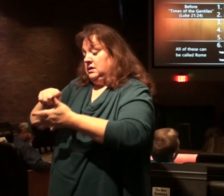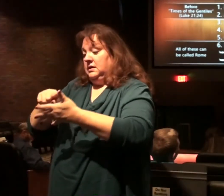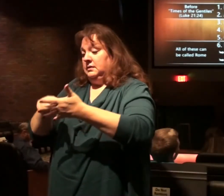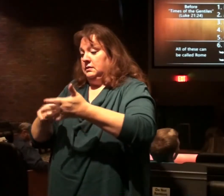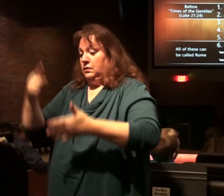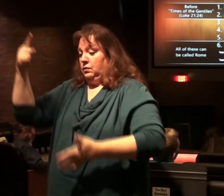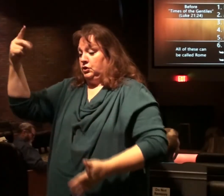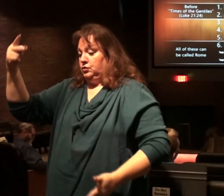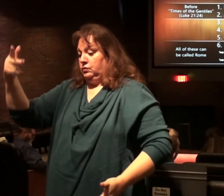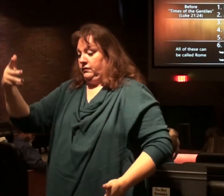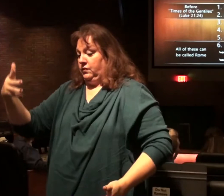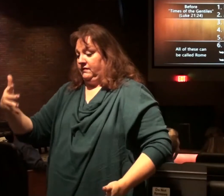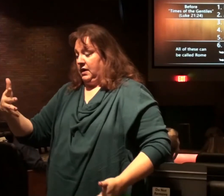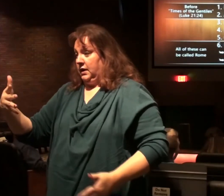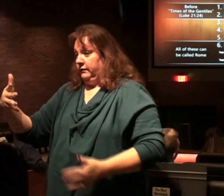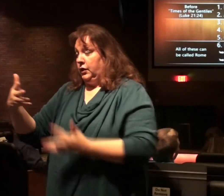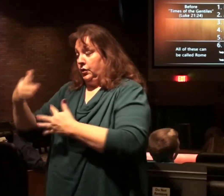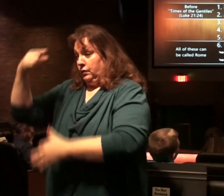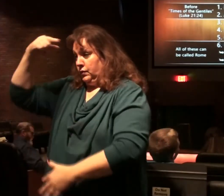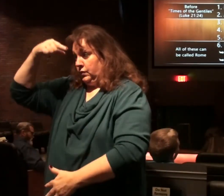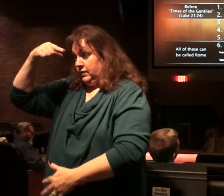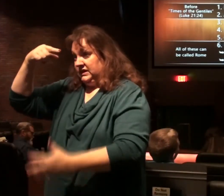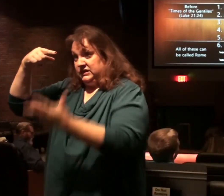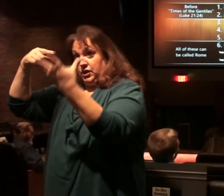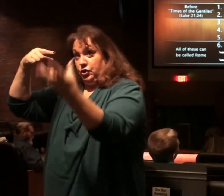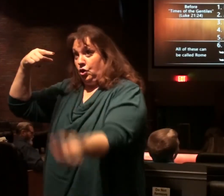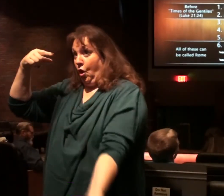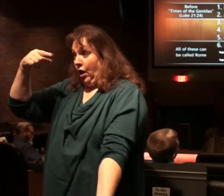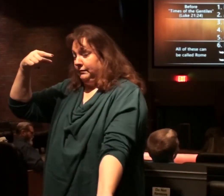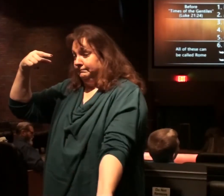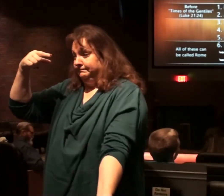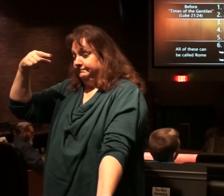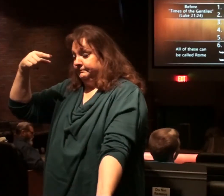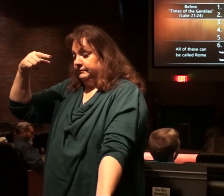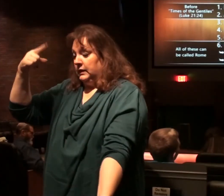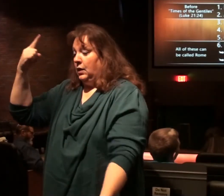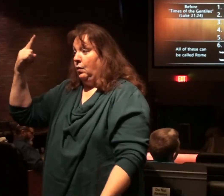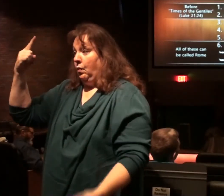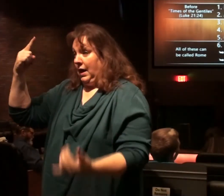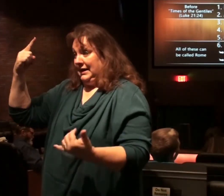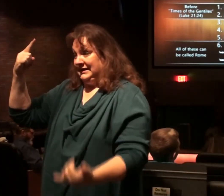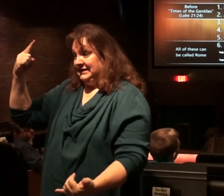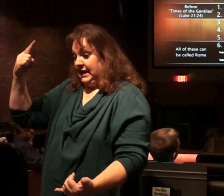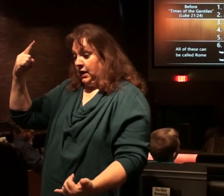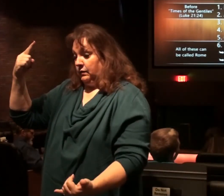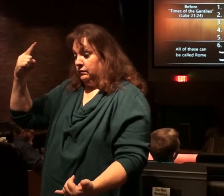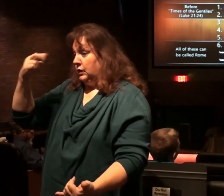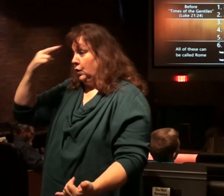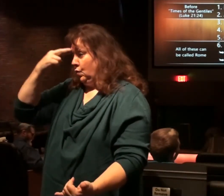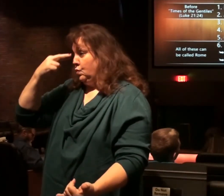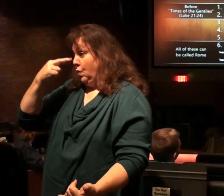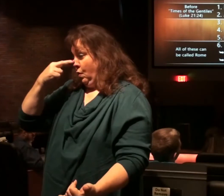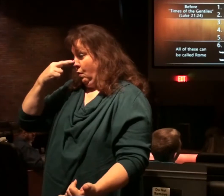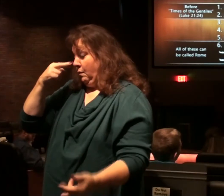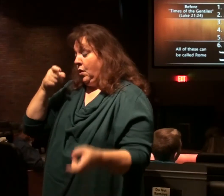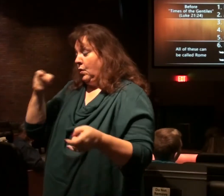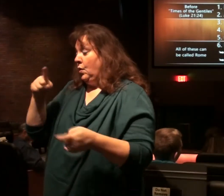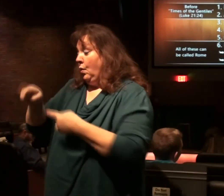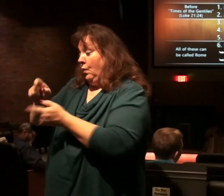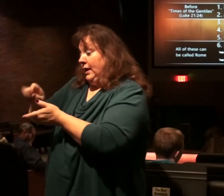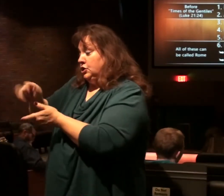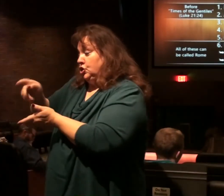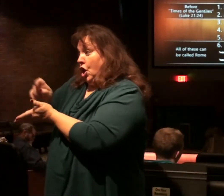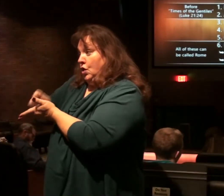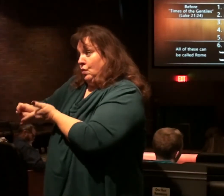empires down through Greece are gone. One is, Rome is ruling as John